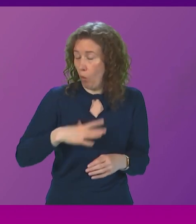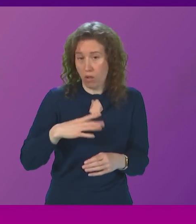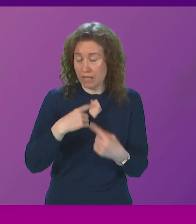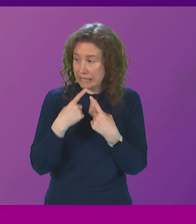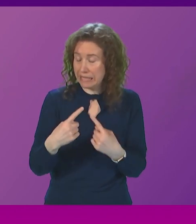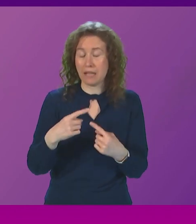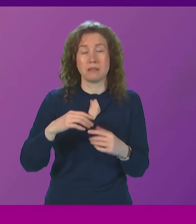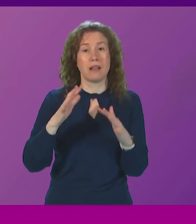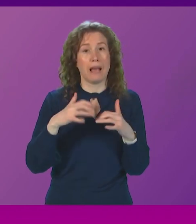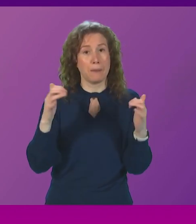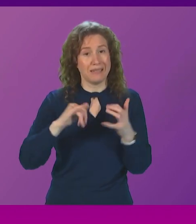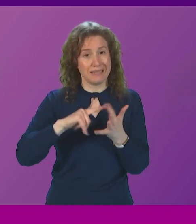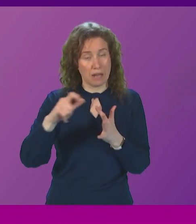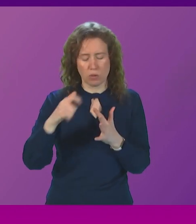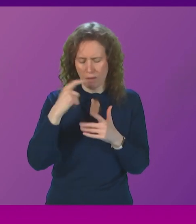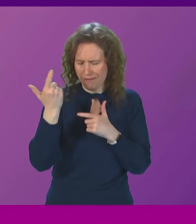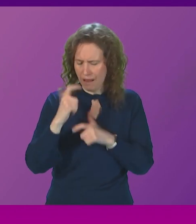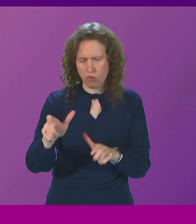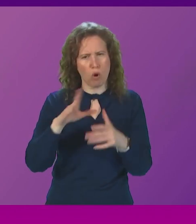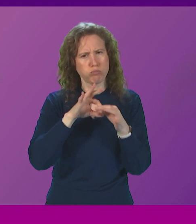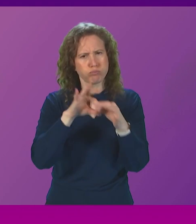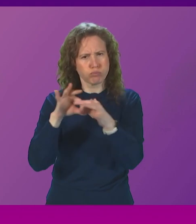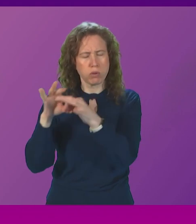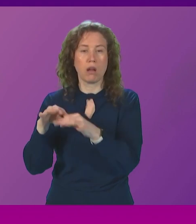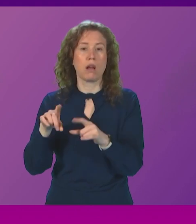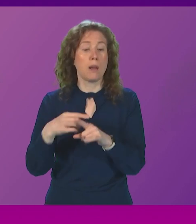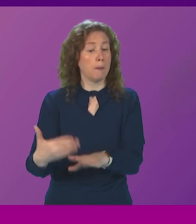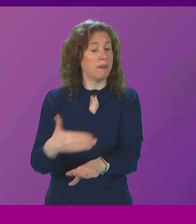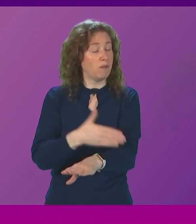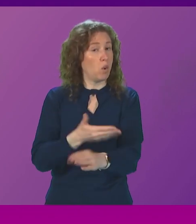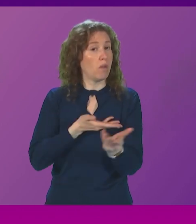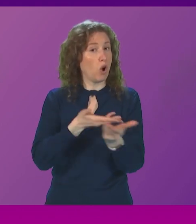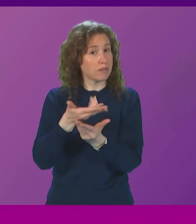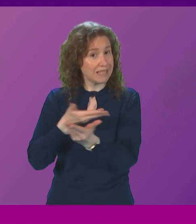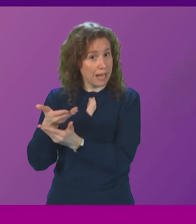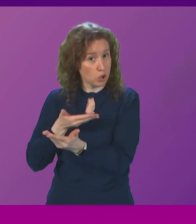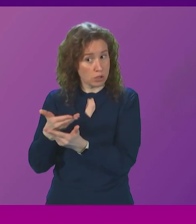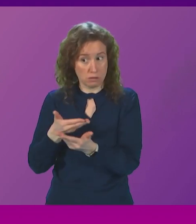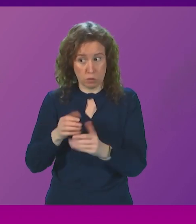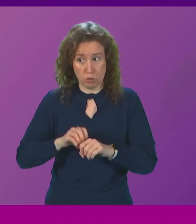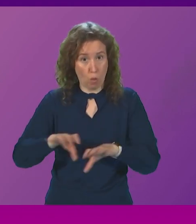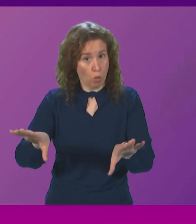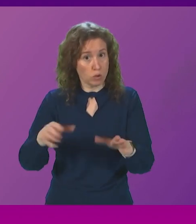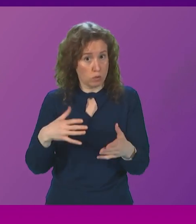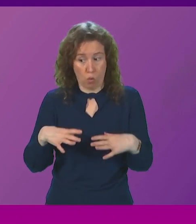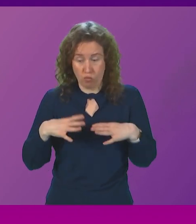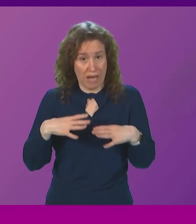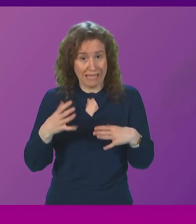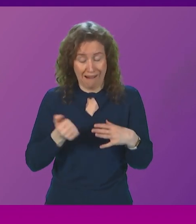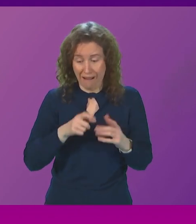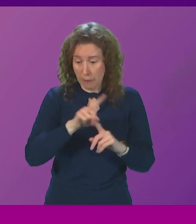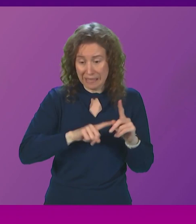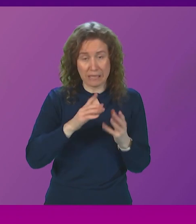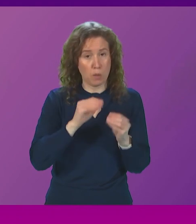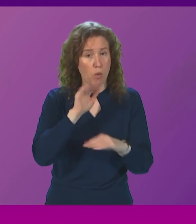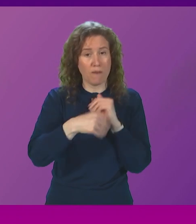the Cabinet Secretary will continue that engagement. for example prior to the consultation even being launched of course there was meetings with over